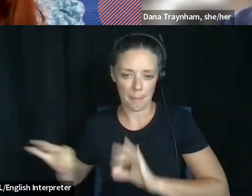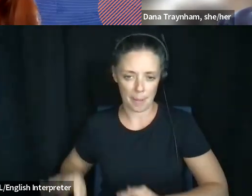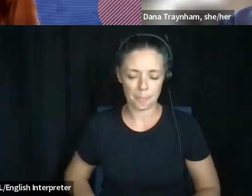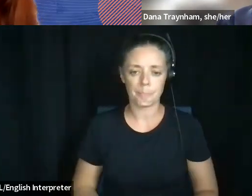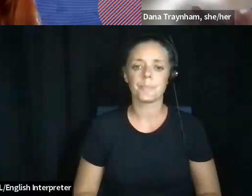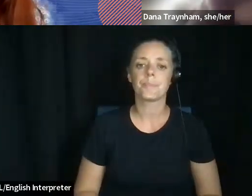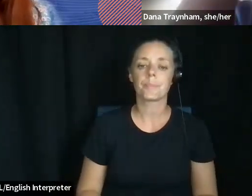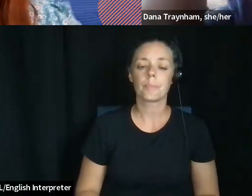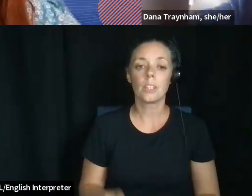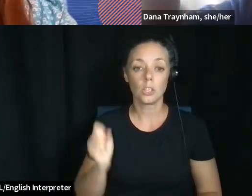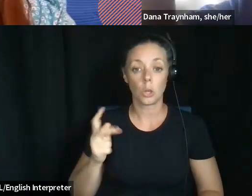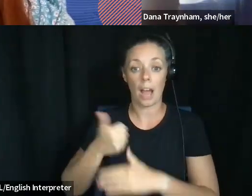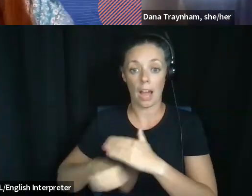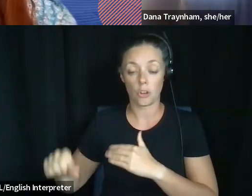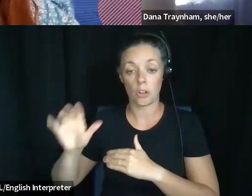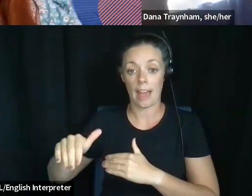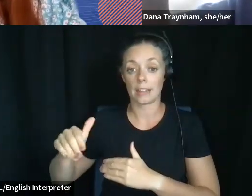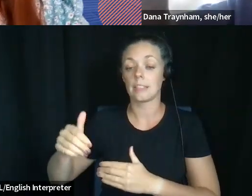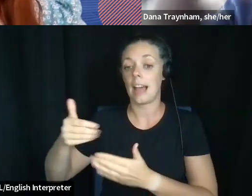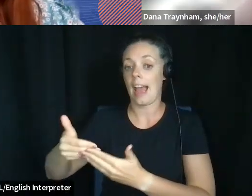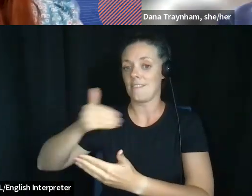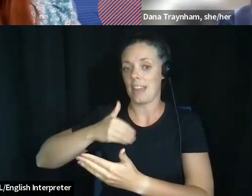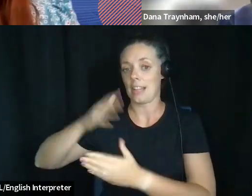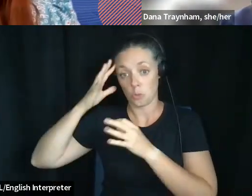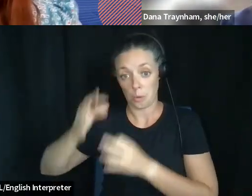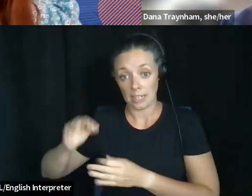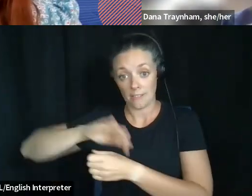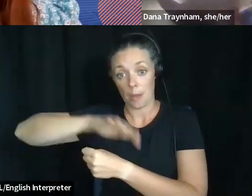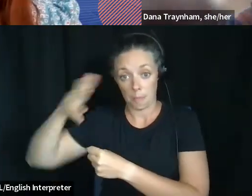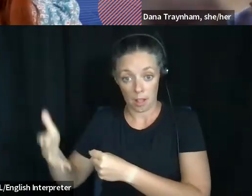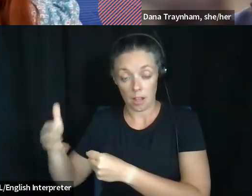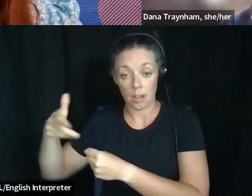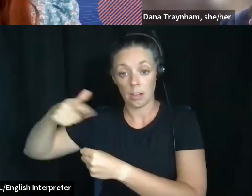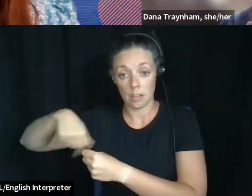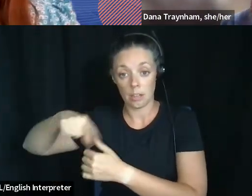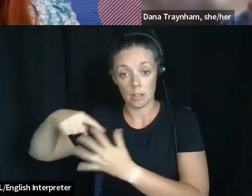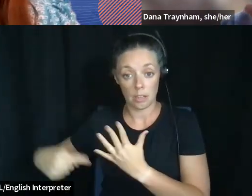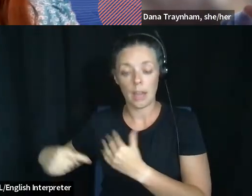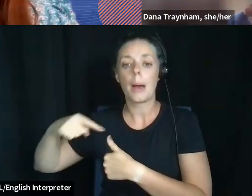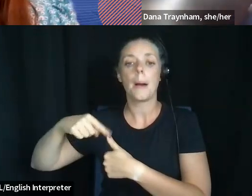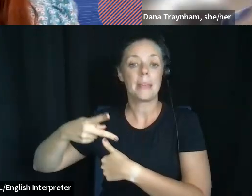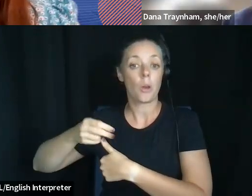So under the advanced directive umbrella, there is the power of attorney.